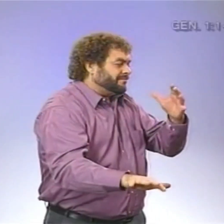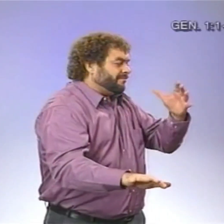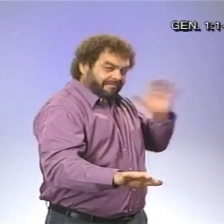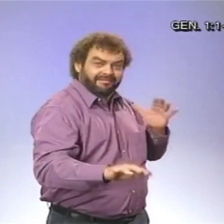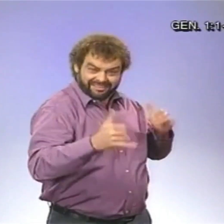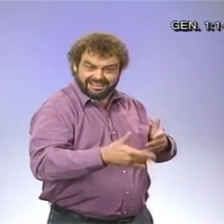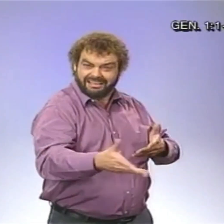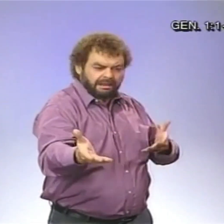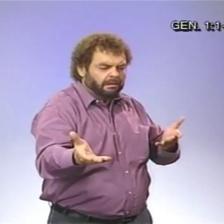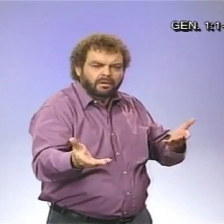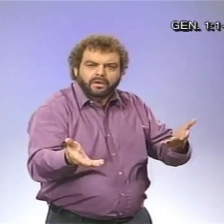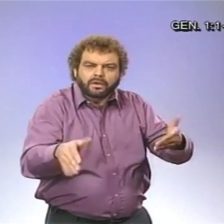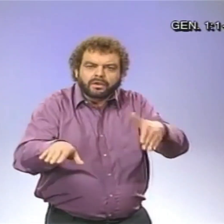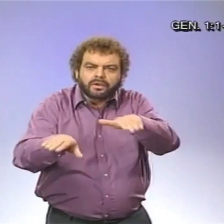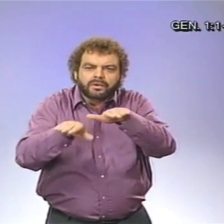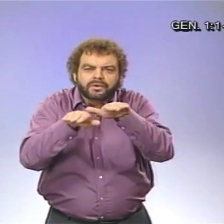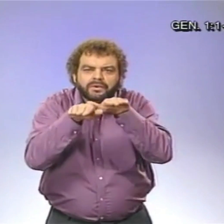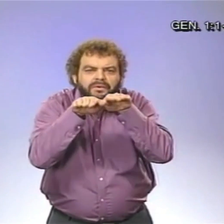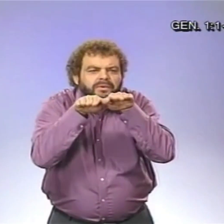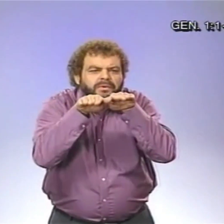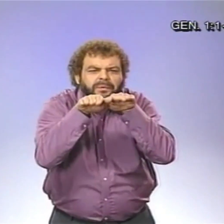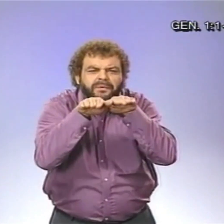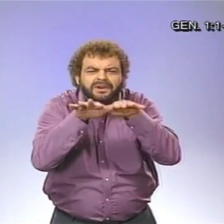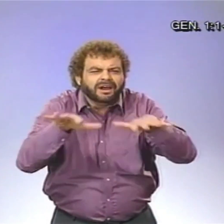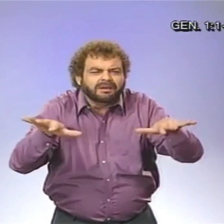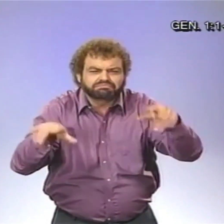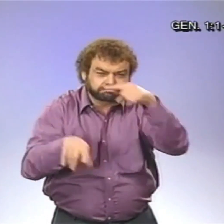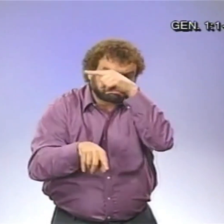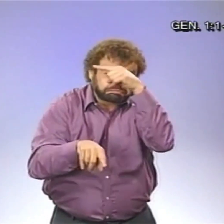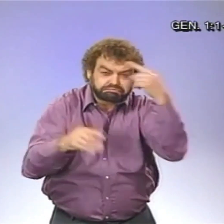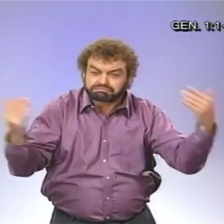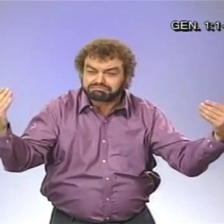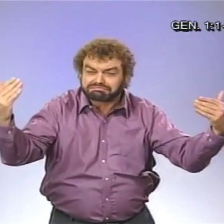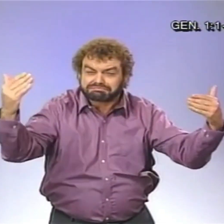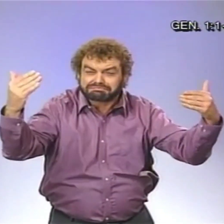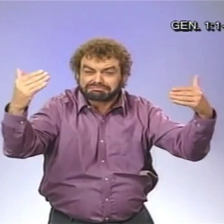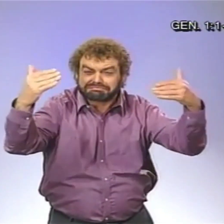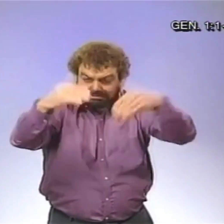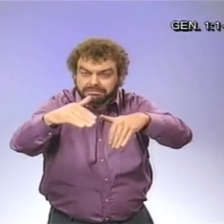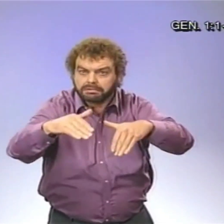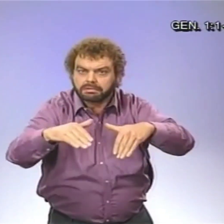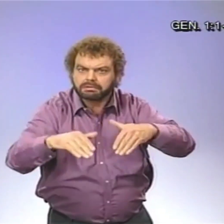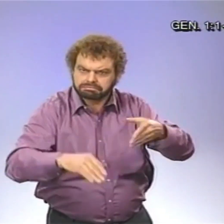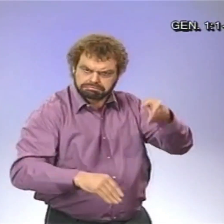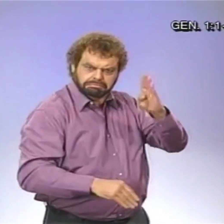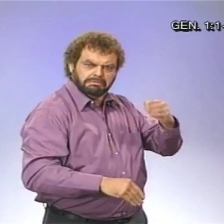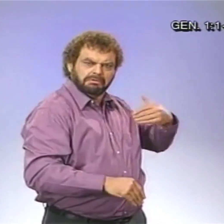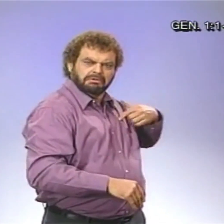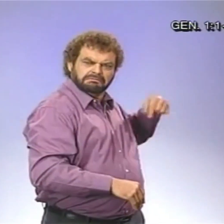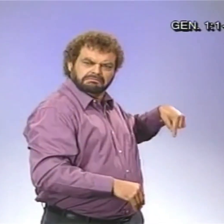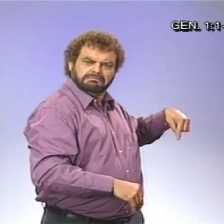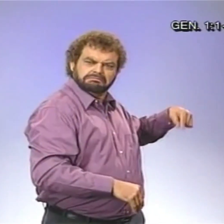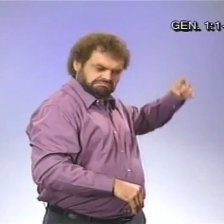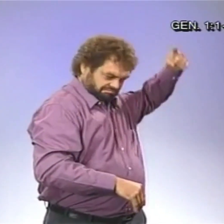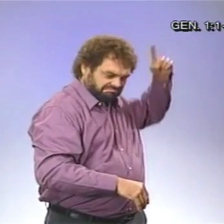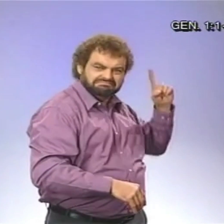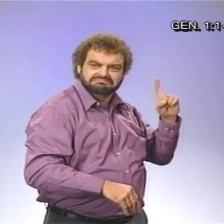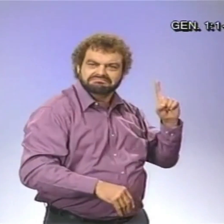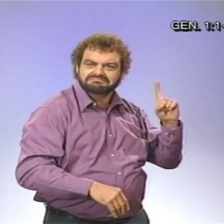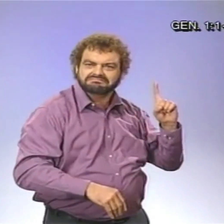directly from the Bible while he translates for our deaf audience. In the beginning, God created